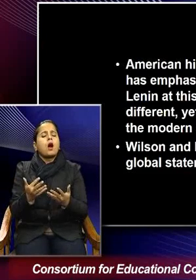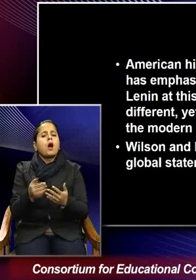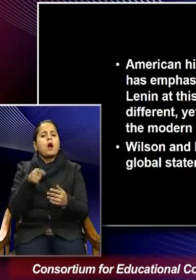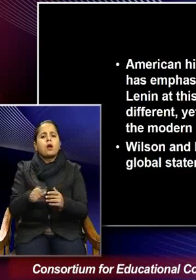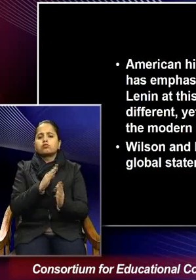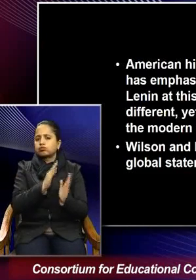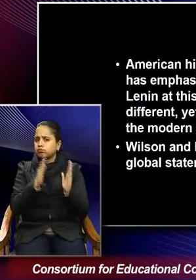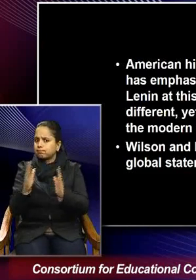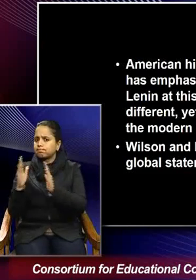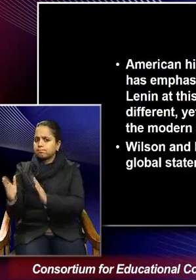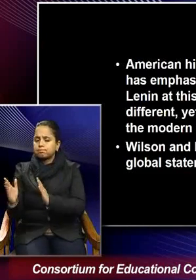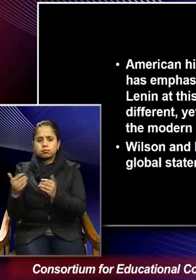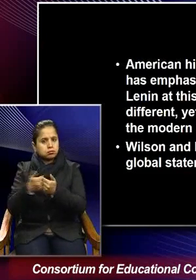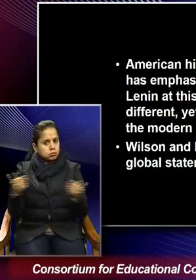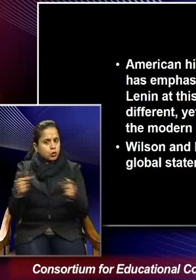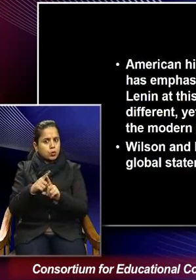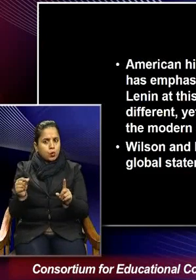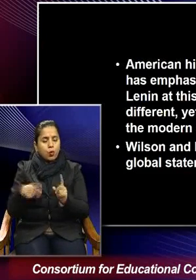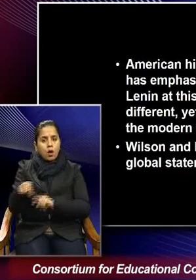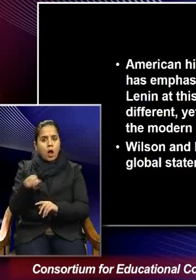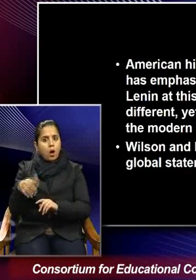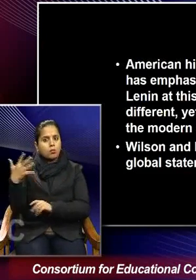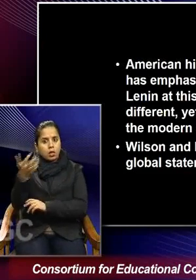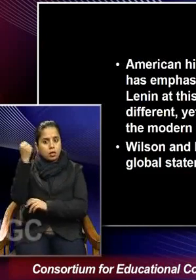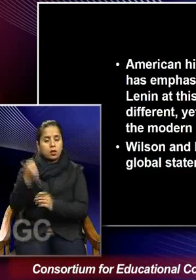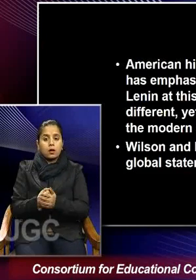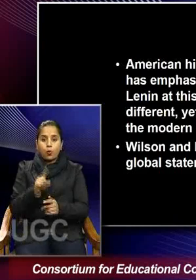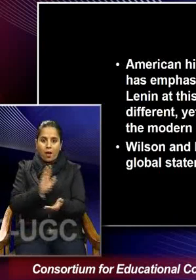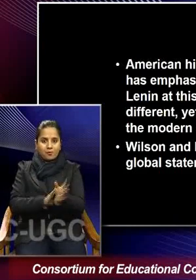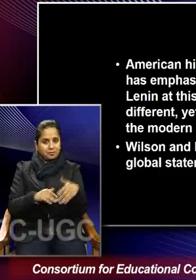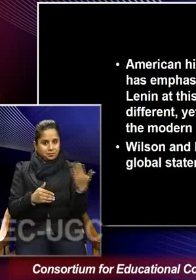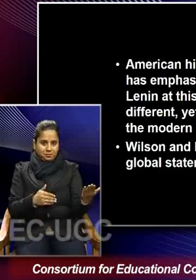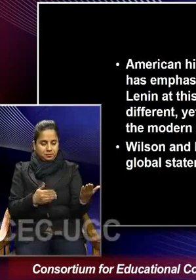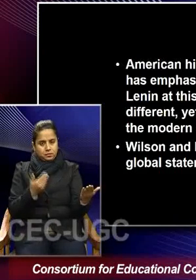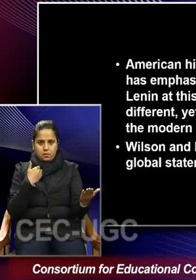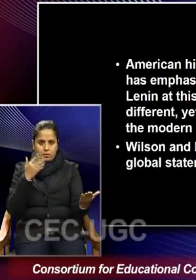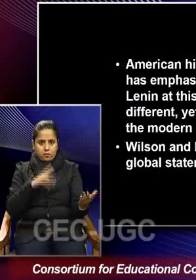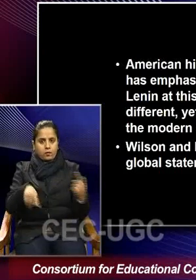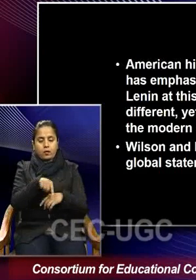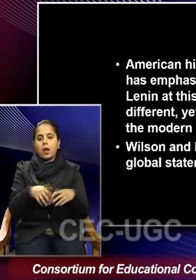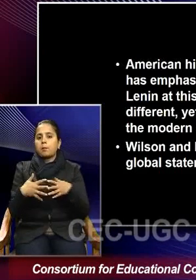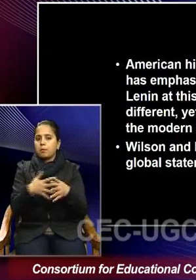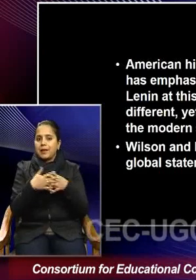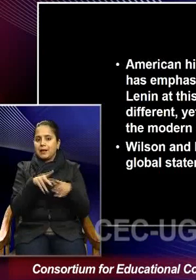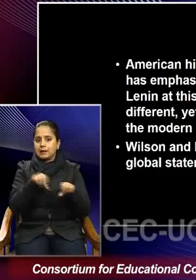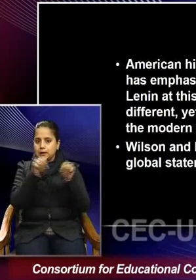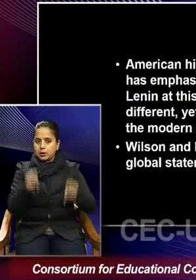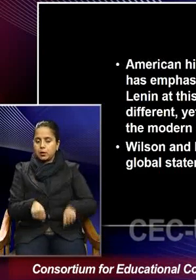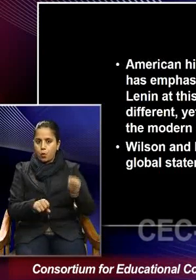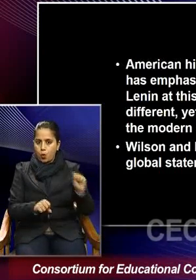away from capitalism. So, on the one hand, we have the American system